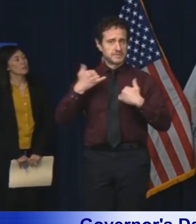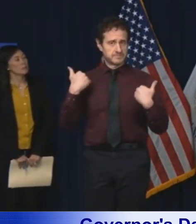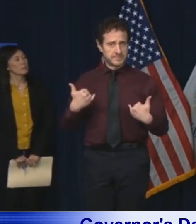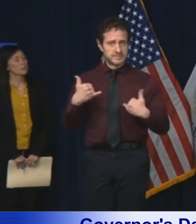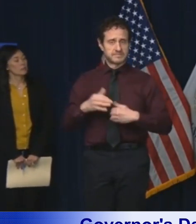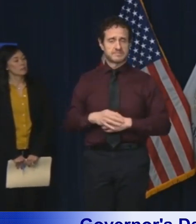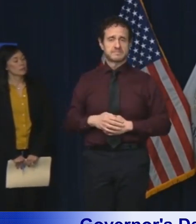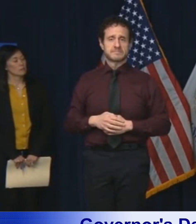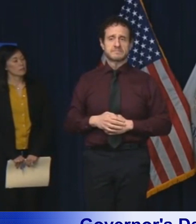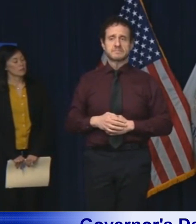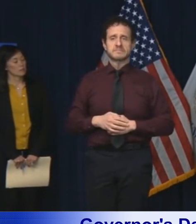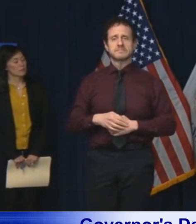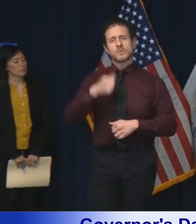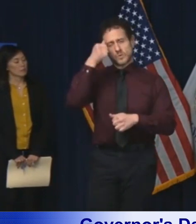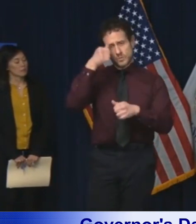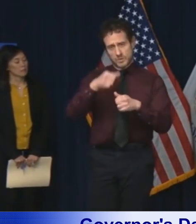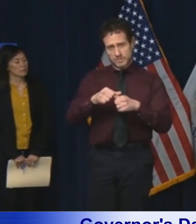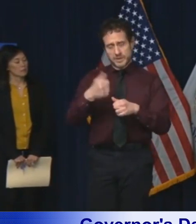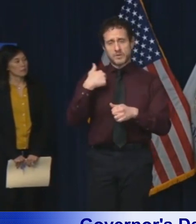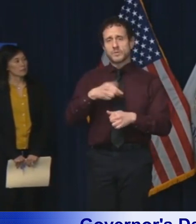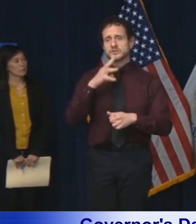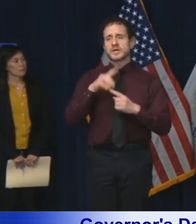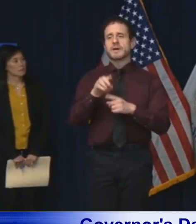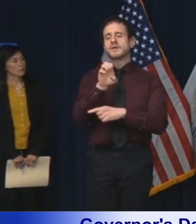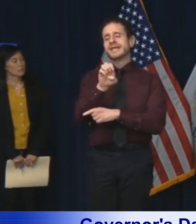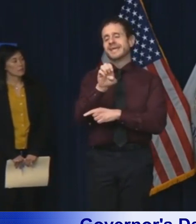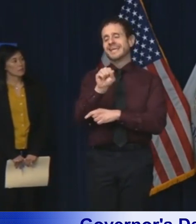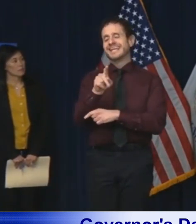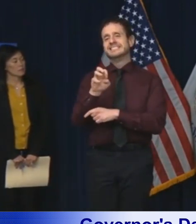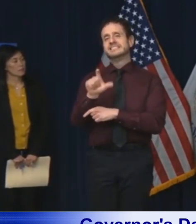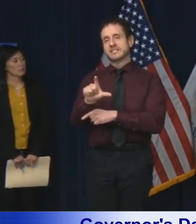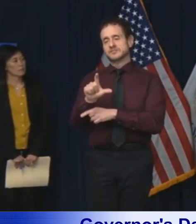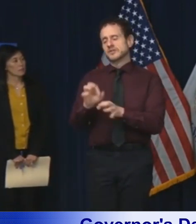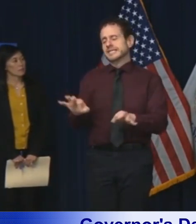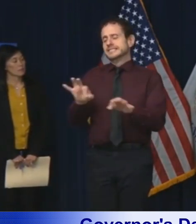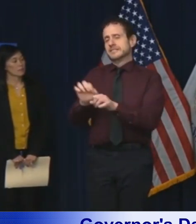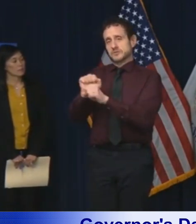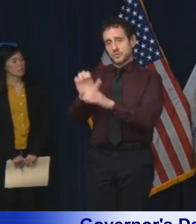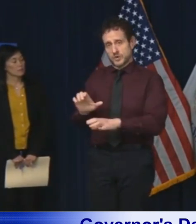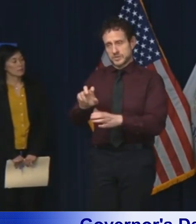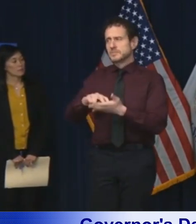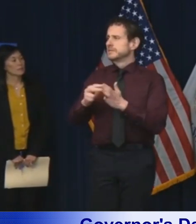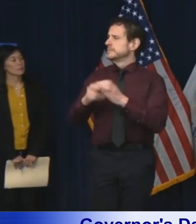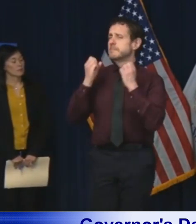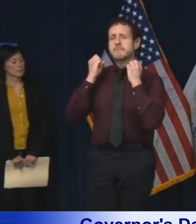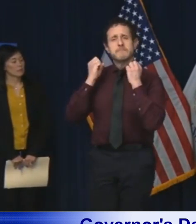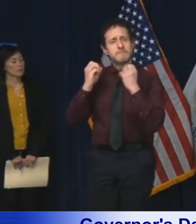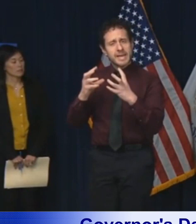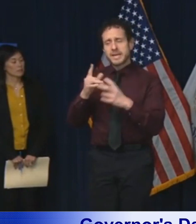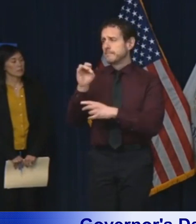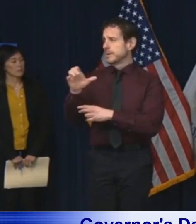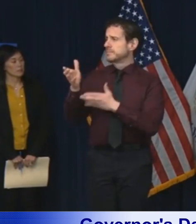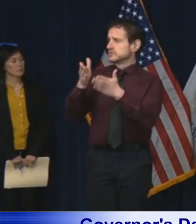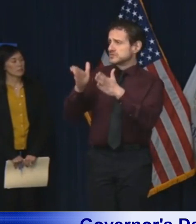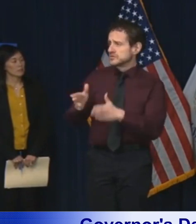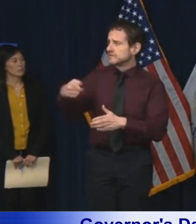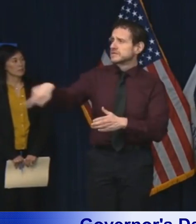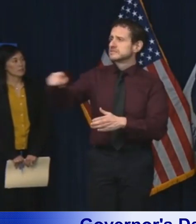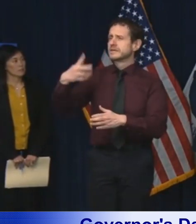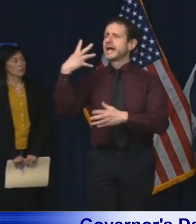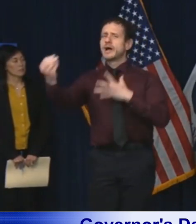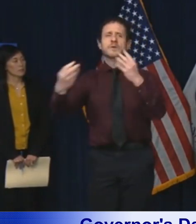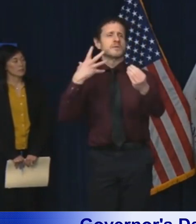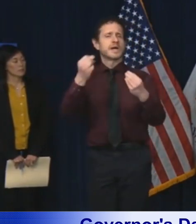about essential workers, that includes the many, many public servants who are among those saving